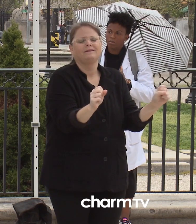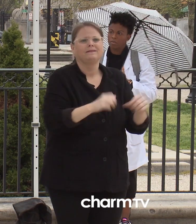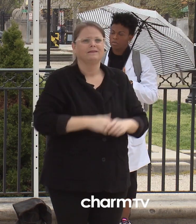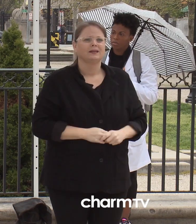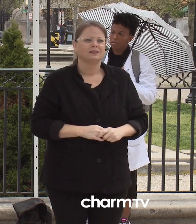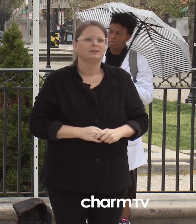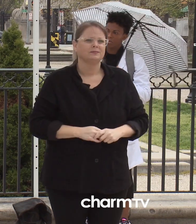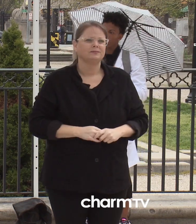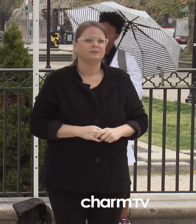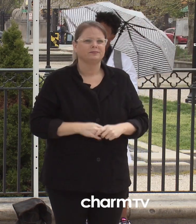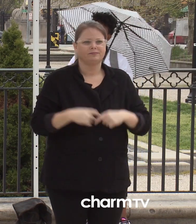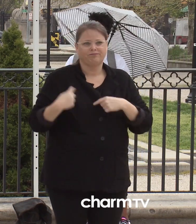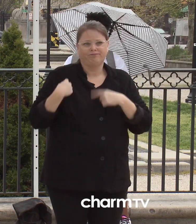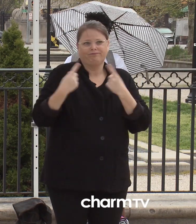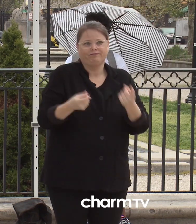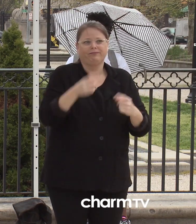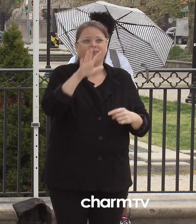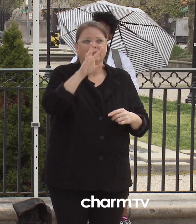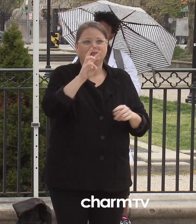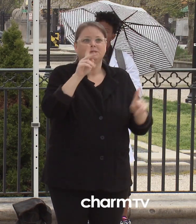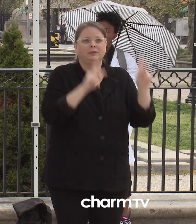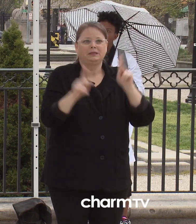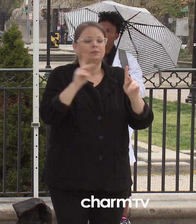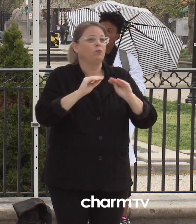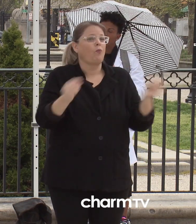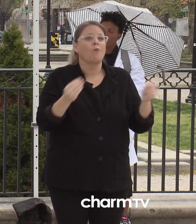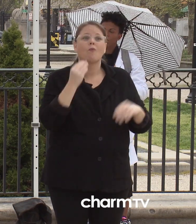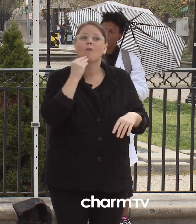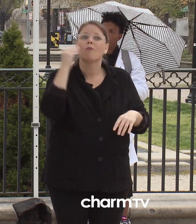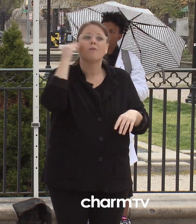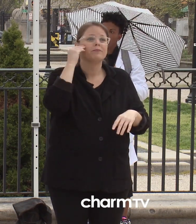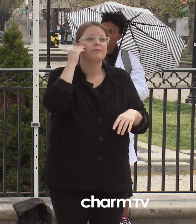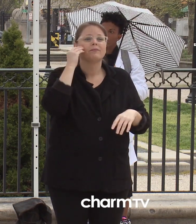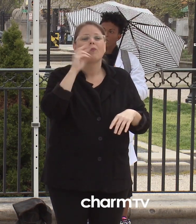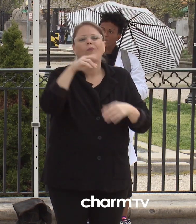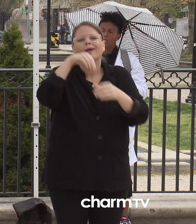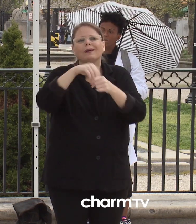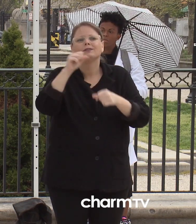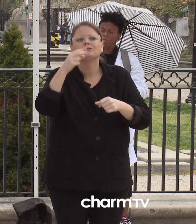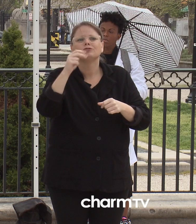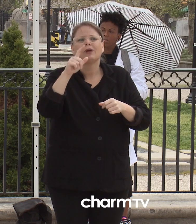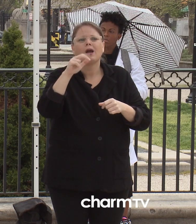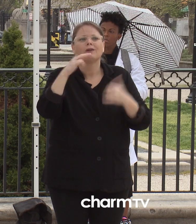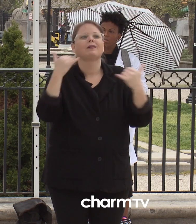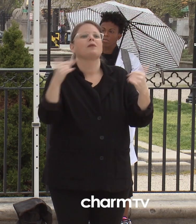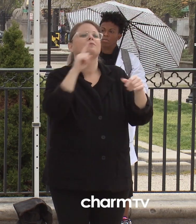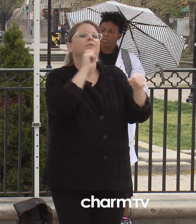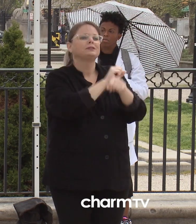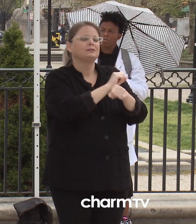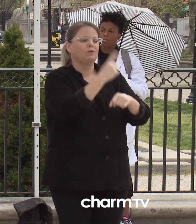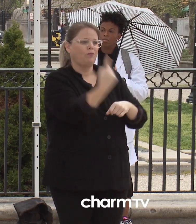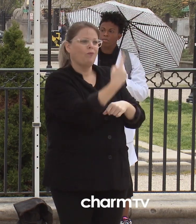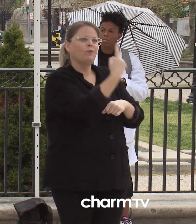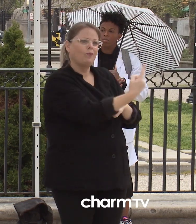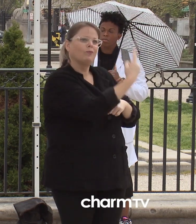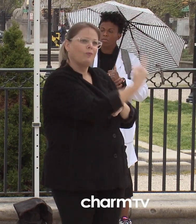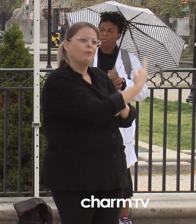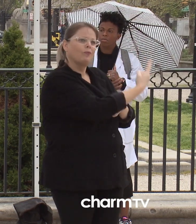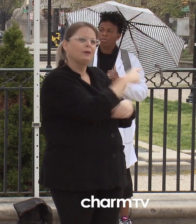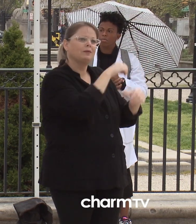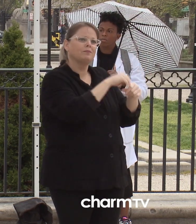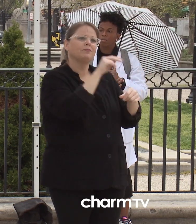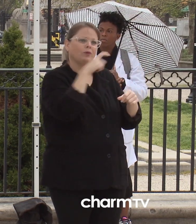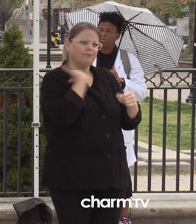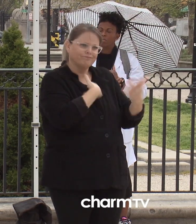56 individuals who are homeless or living in congregate living settings have been served in our isolation location. This